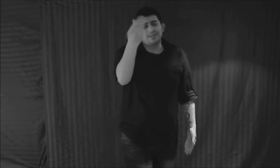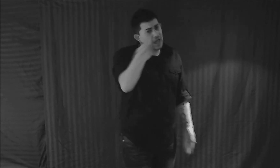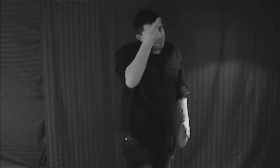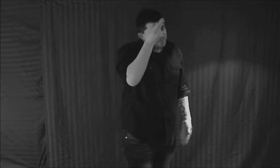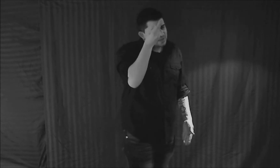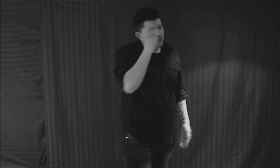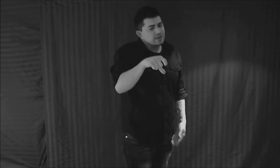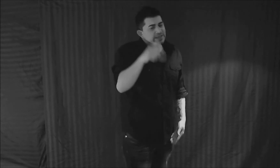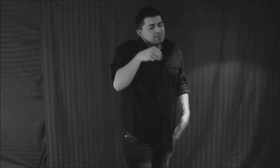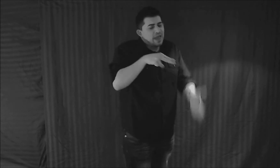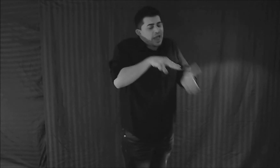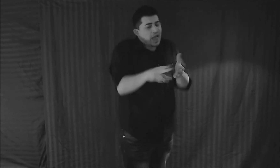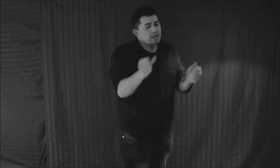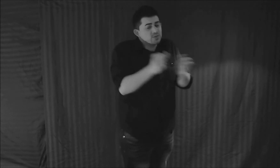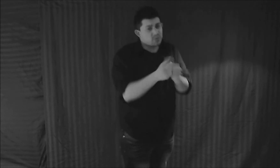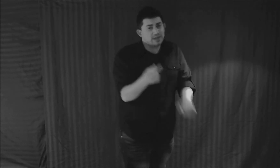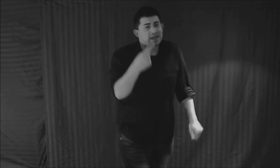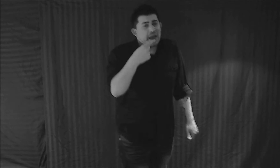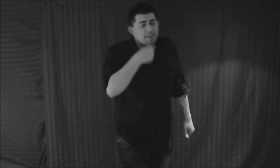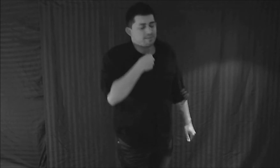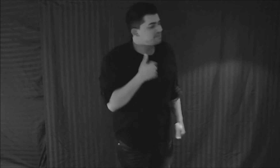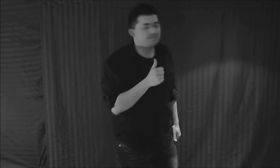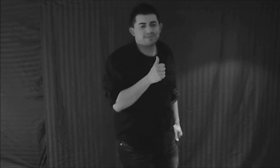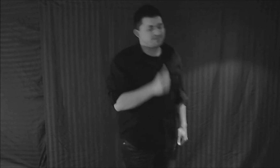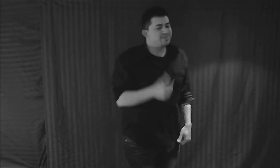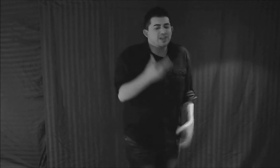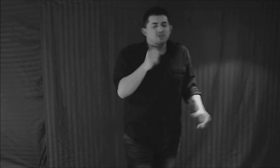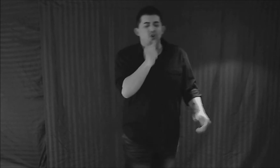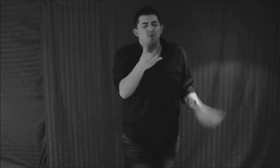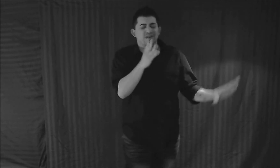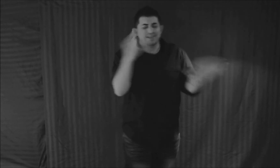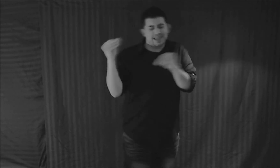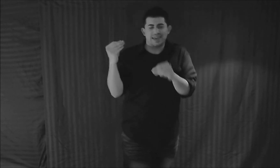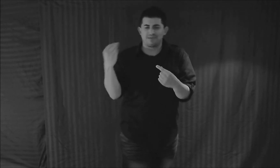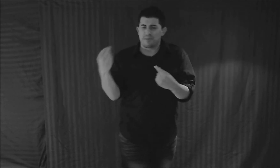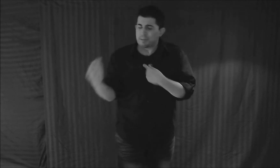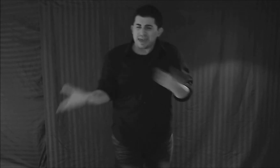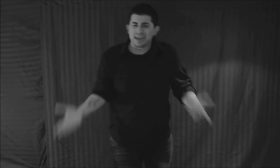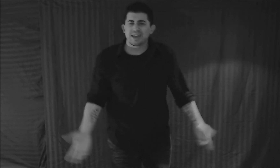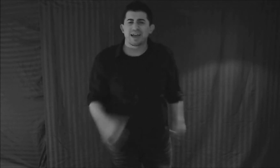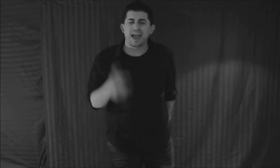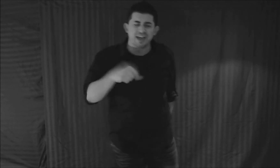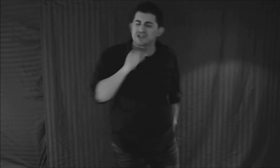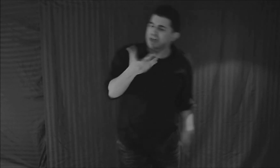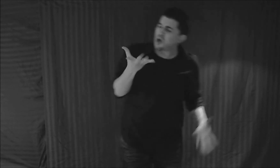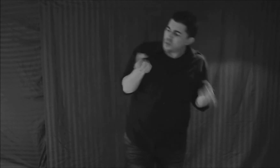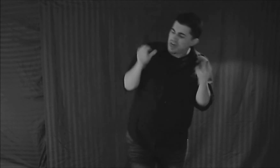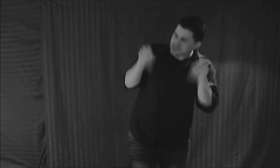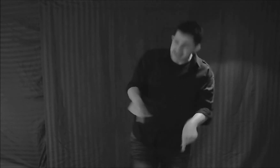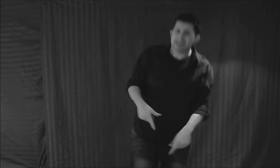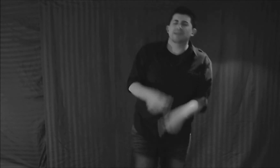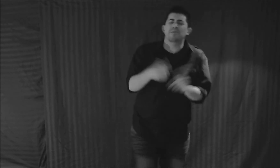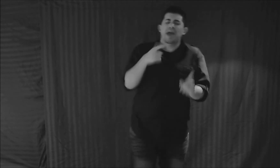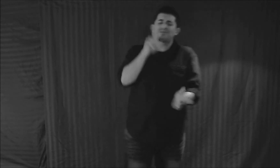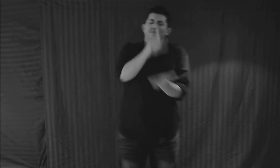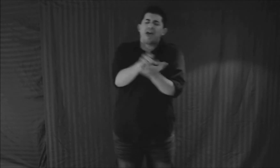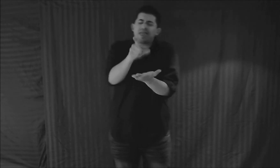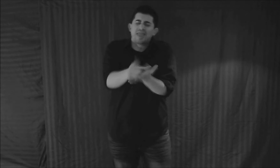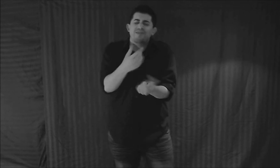Tell me, tell me baby, why can't you leave me Cause even though I shouldn't want it, I gotta have it